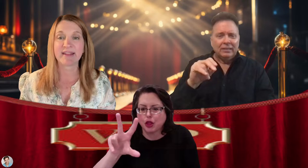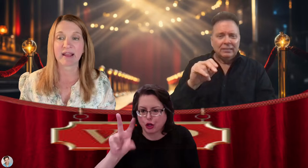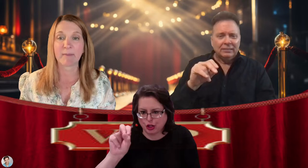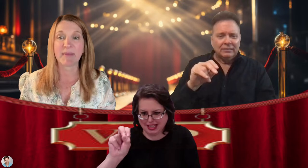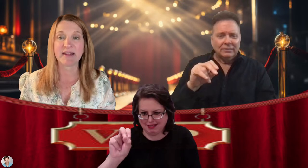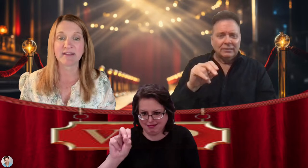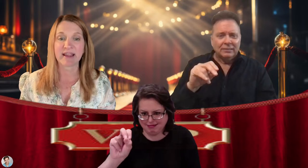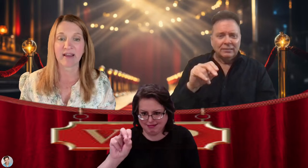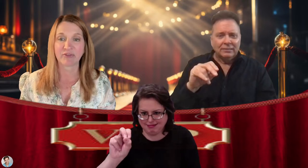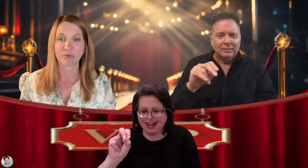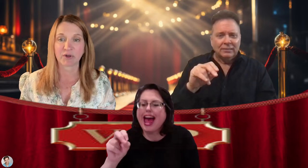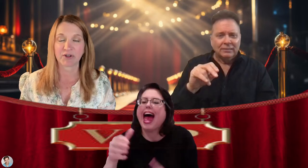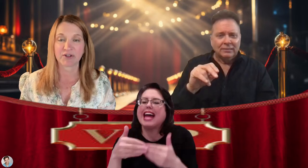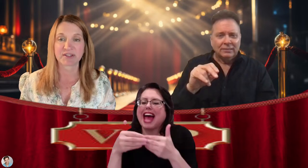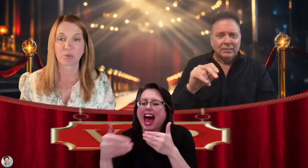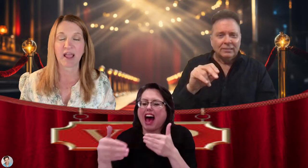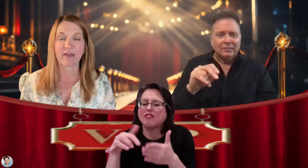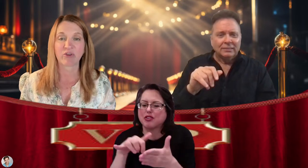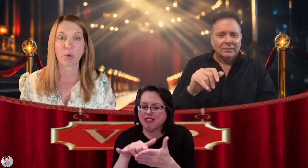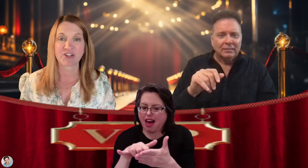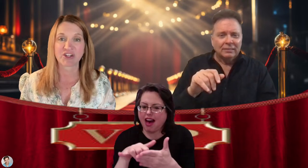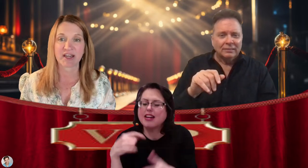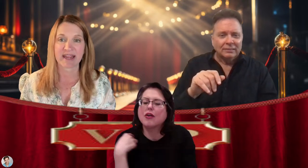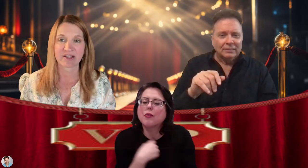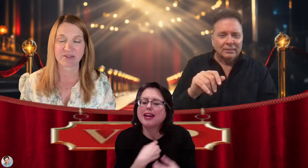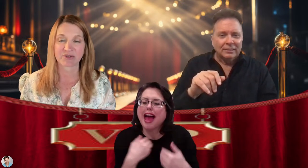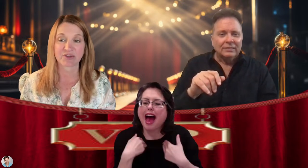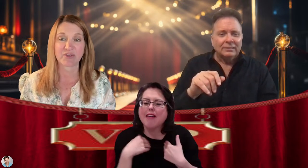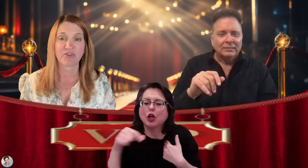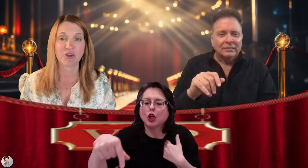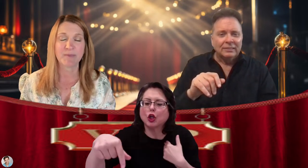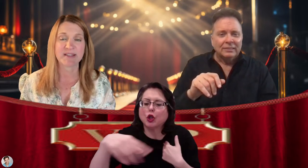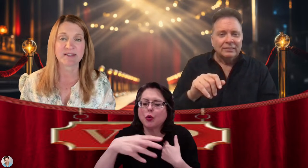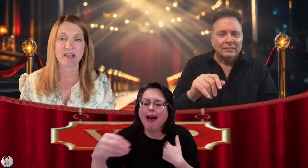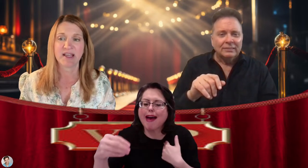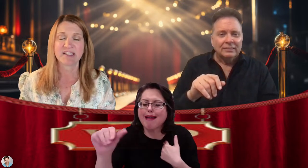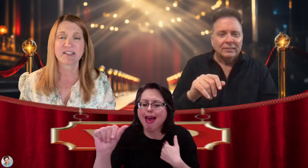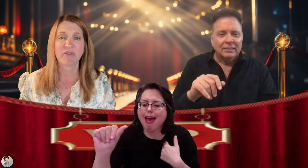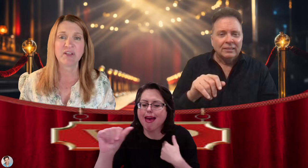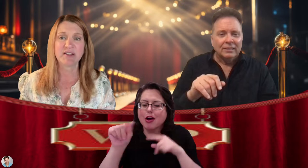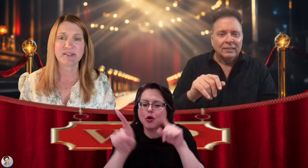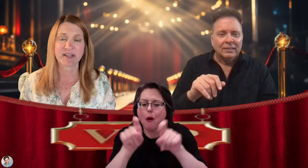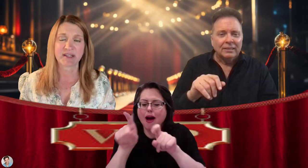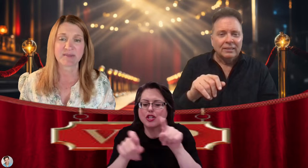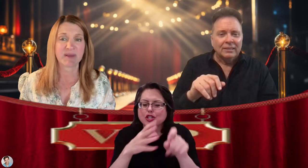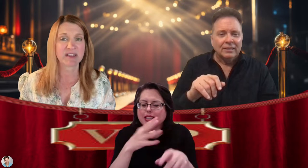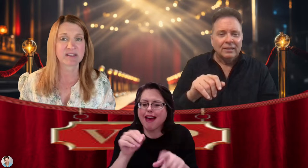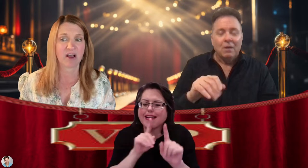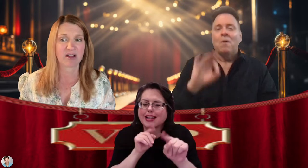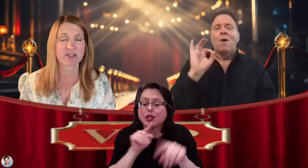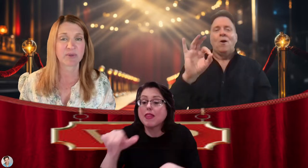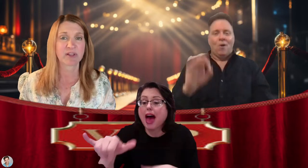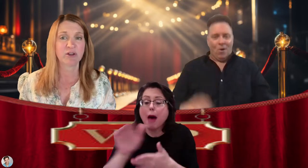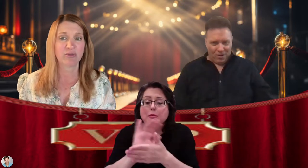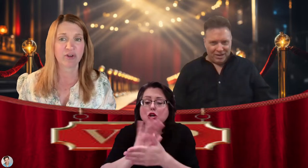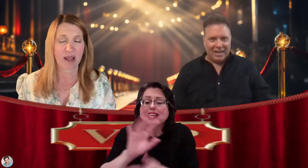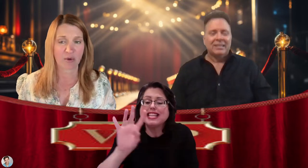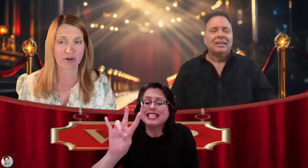immediately afterwards, we'll have a question and answer. So the film is 76 minutes long, so a little over an hour.